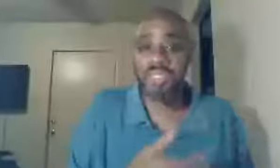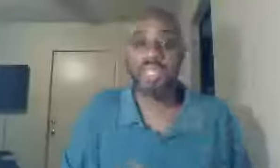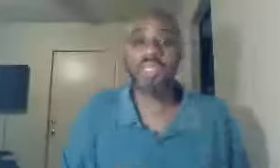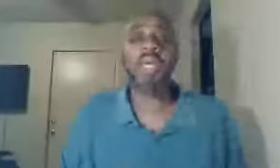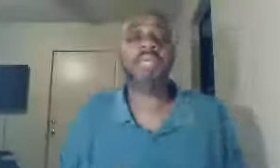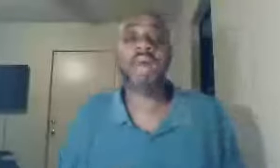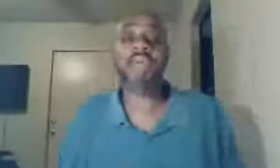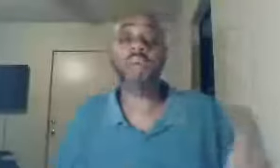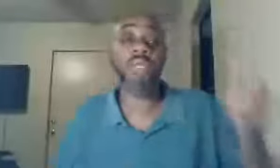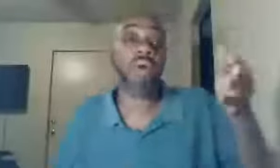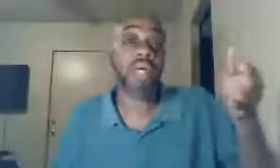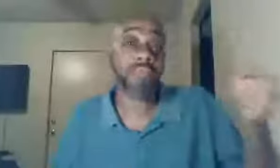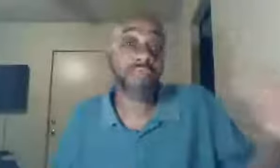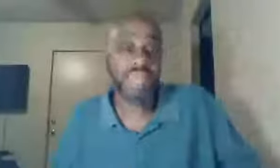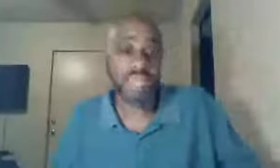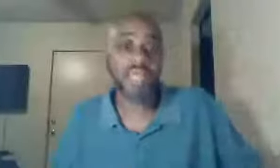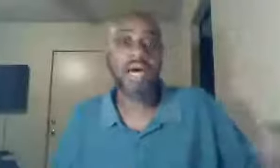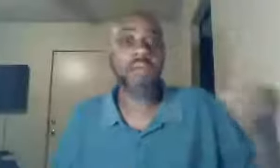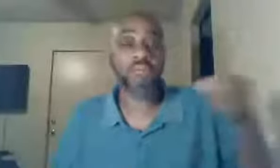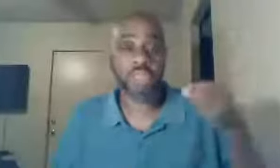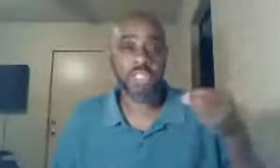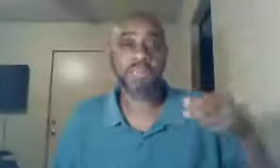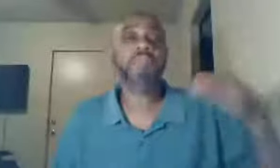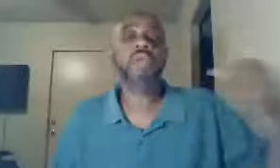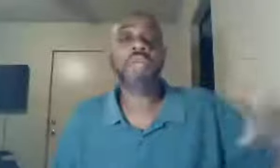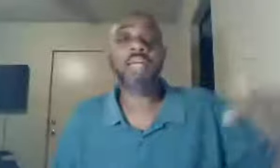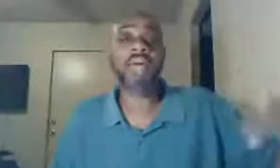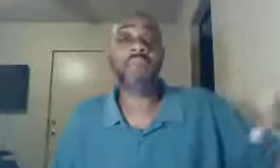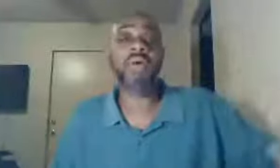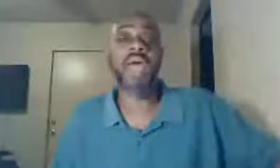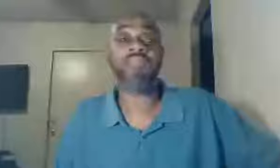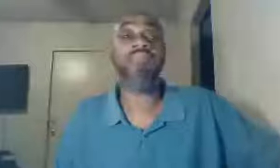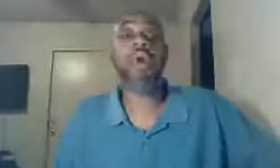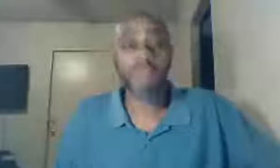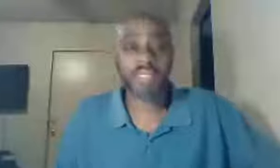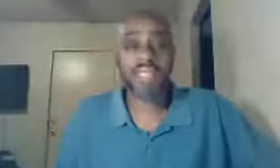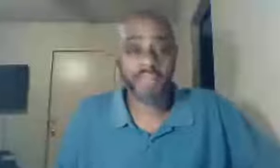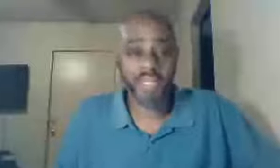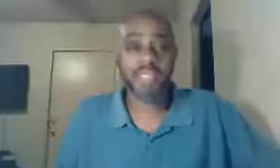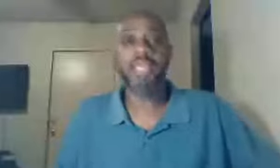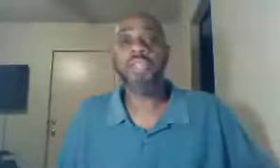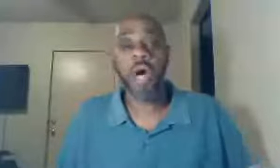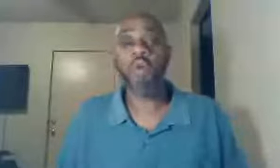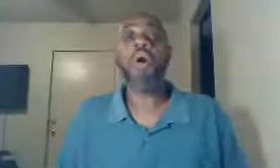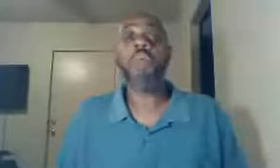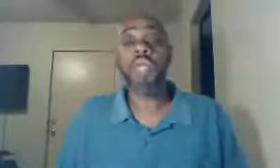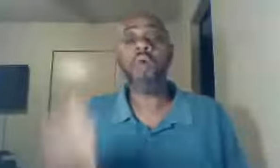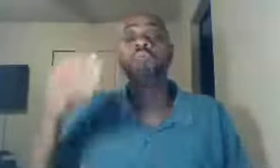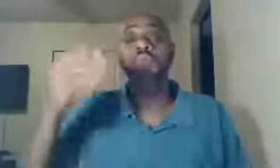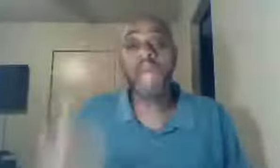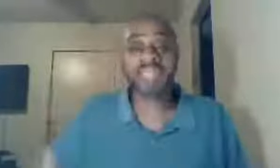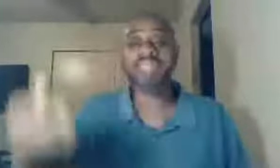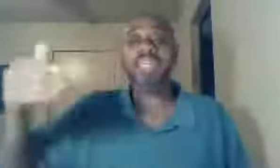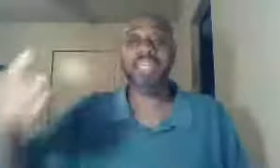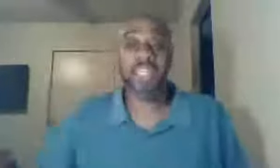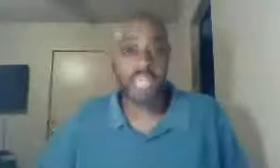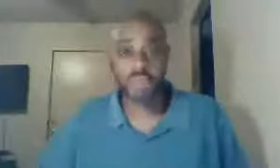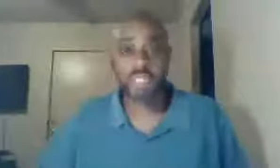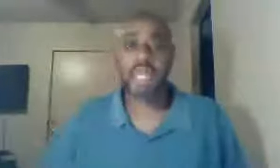sin, not that we don't commit it, unfortunately, not that we don't have moments of it, no, we don't practice it continuously, how